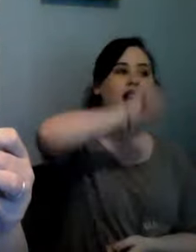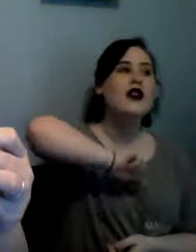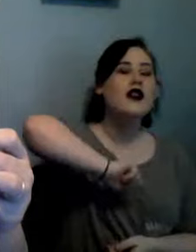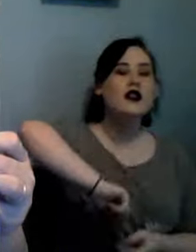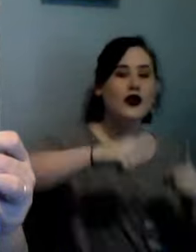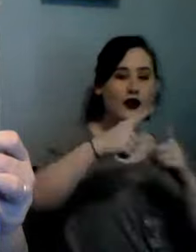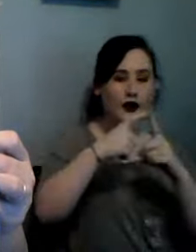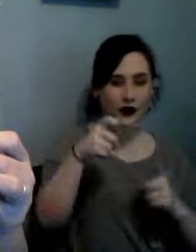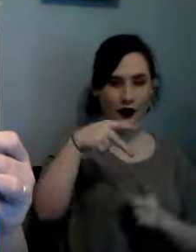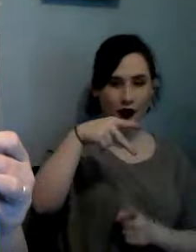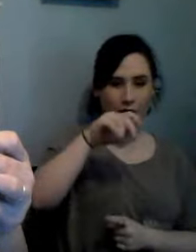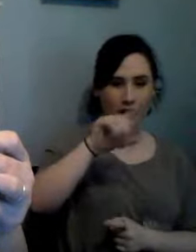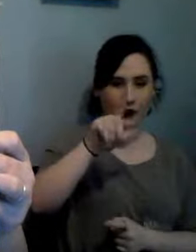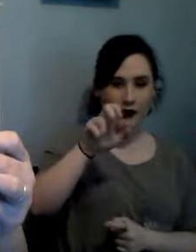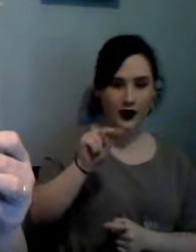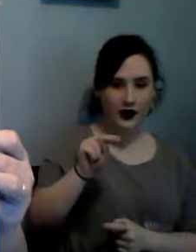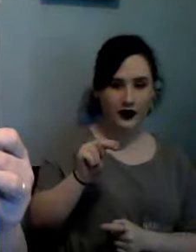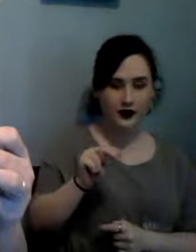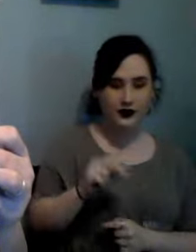the buds in her antlers